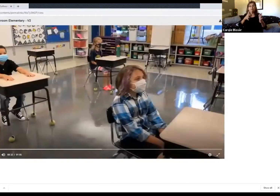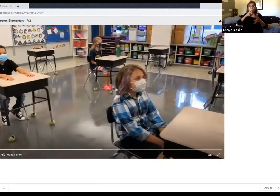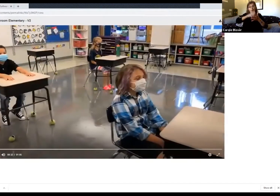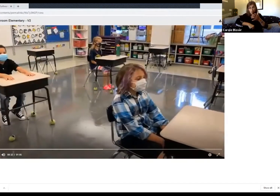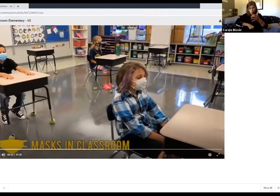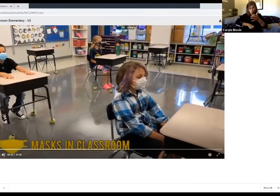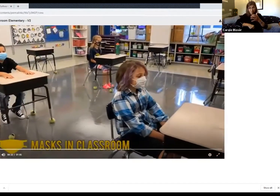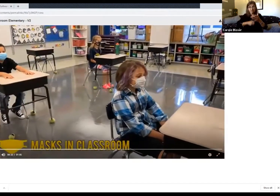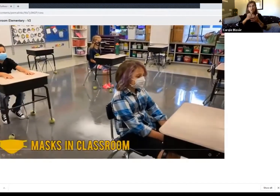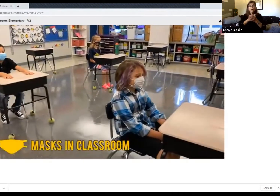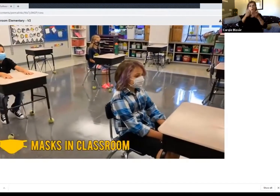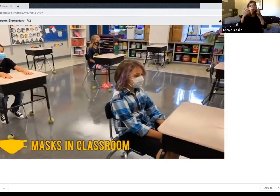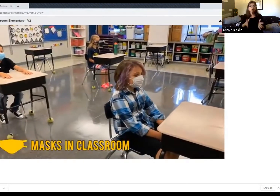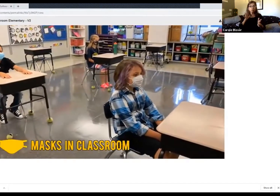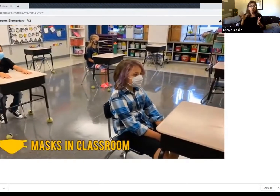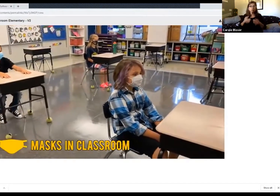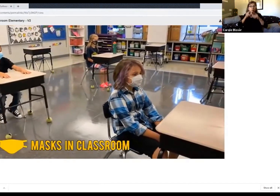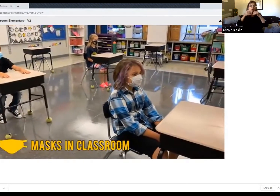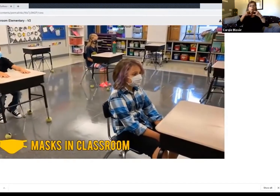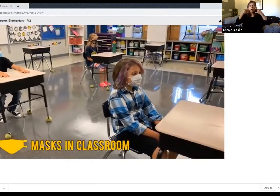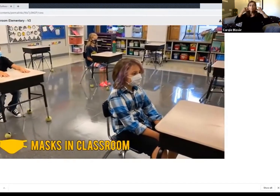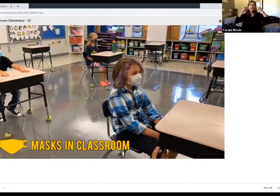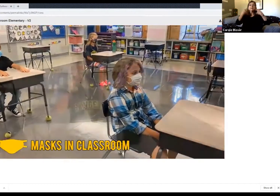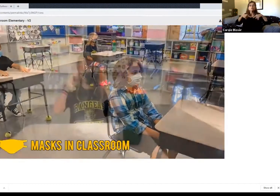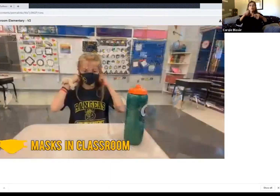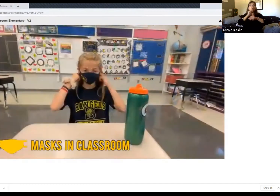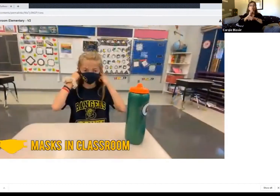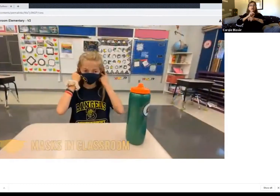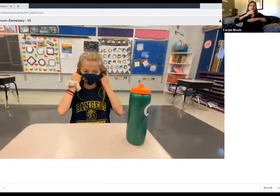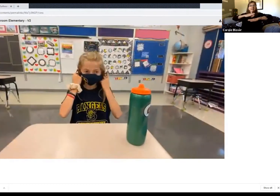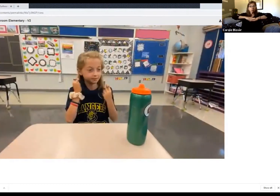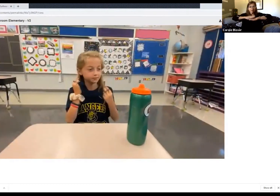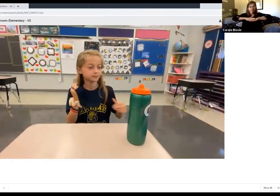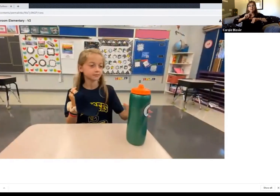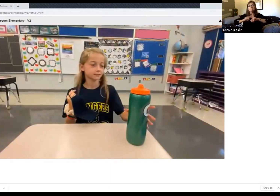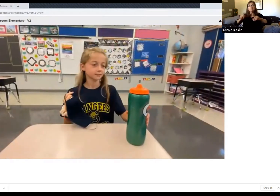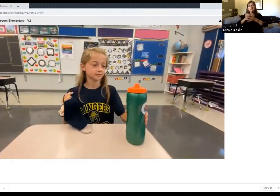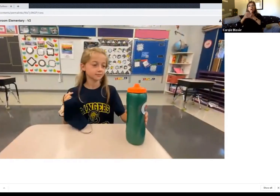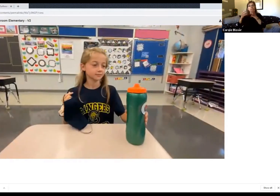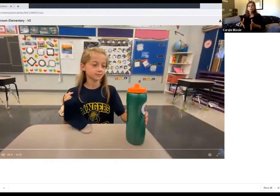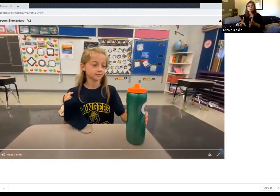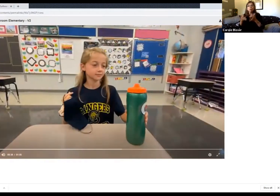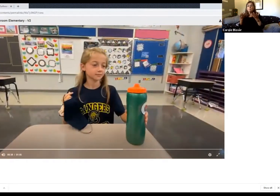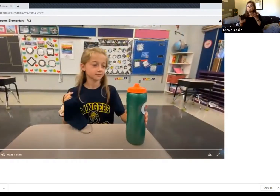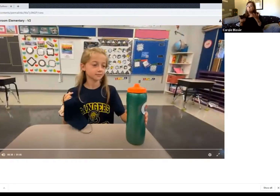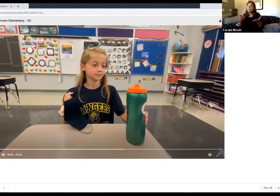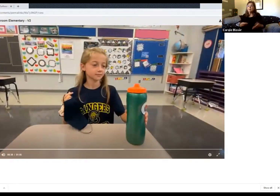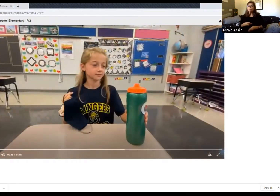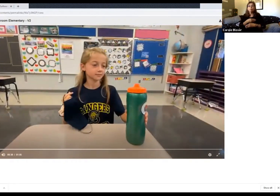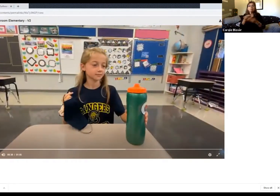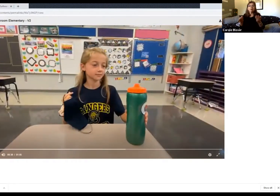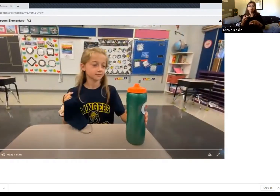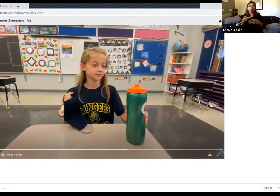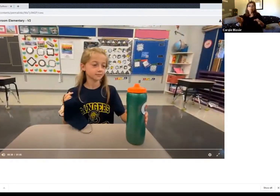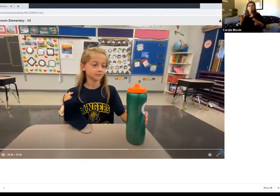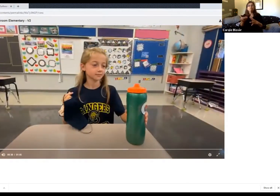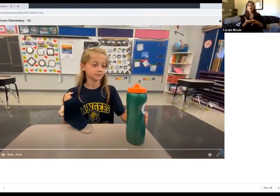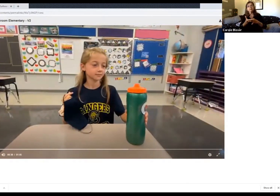Students will also wear masks while working at their desks. However, a teacher may choose to provide brief mask breaks.